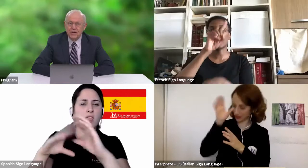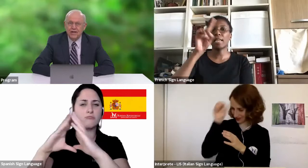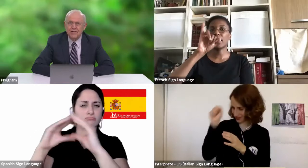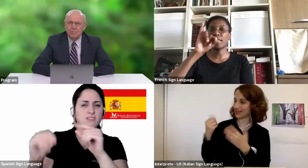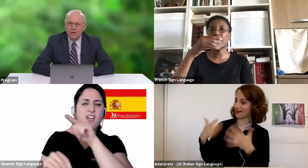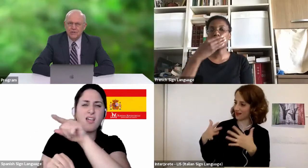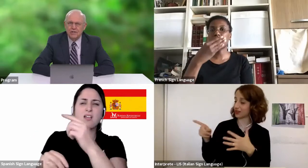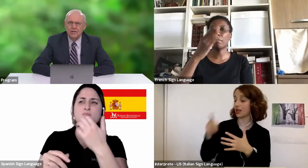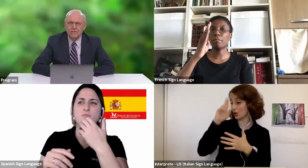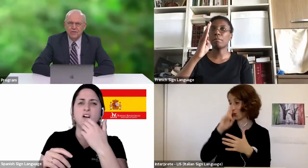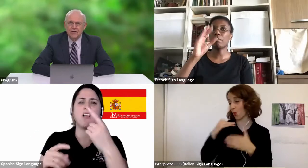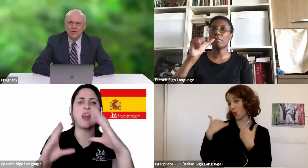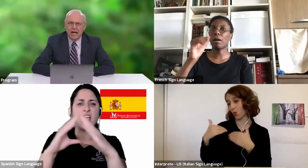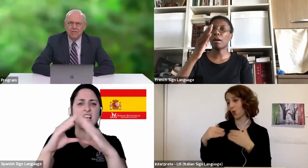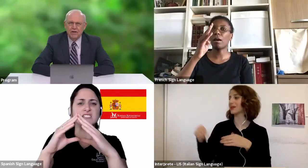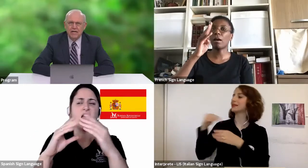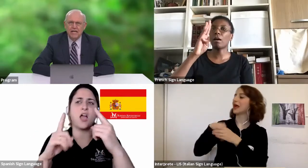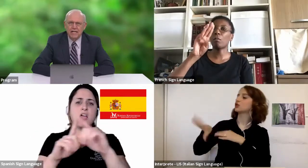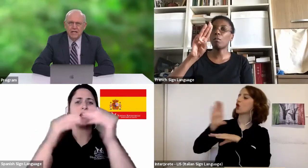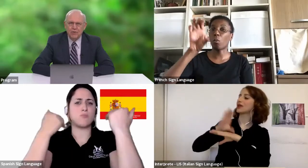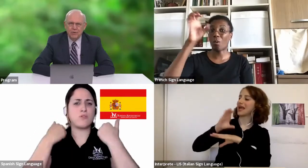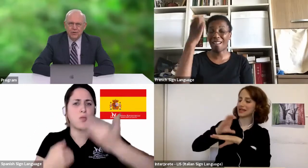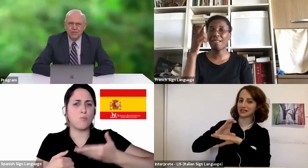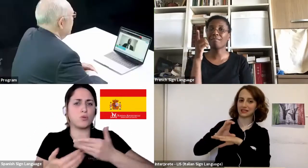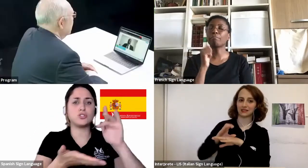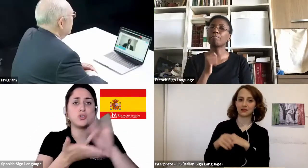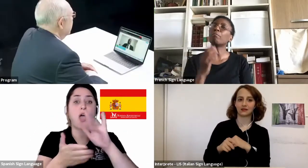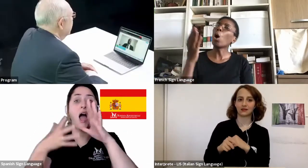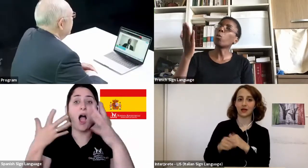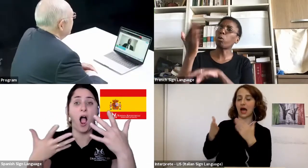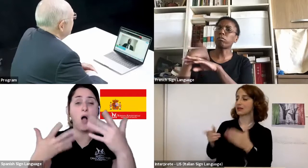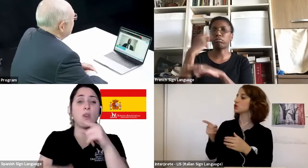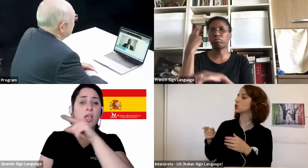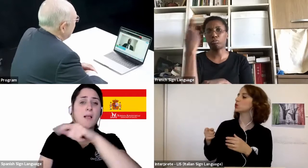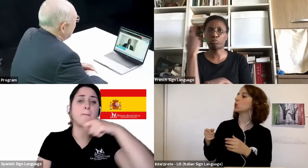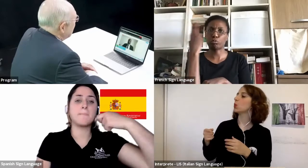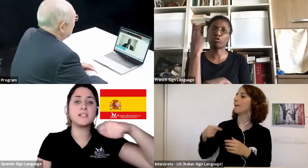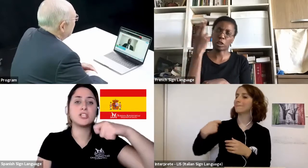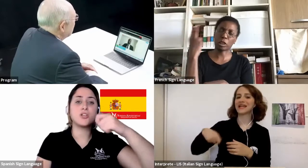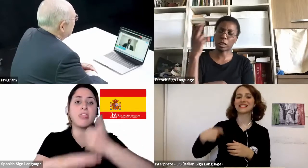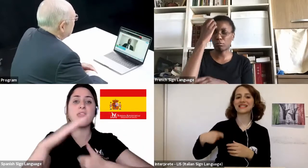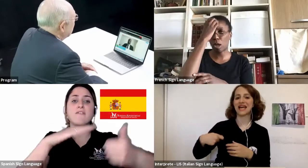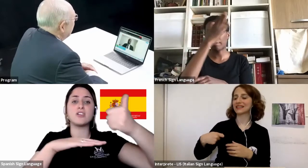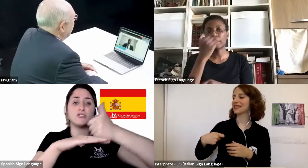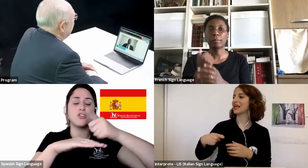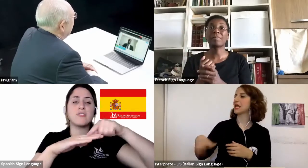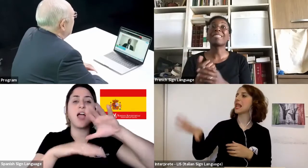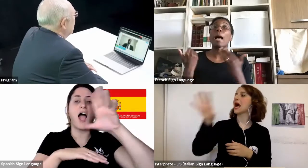currently the president of the Southern Africa India Ocean Division. Solomon, welcome.